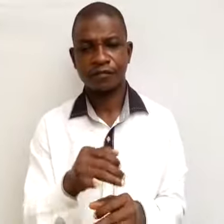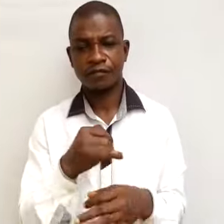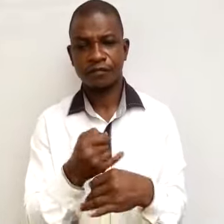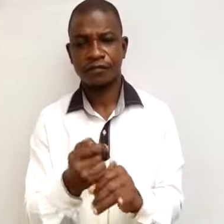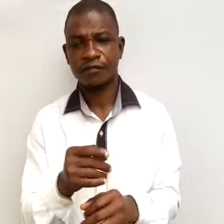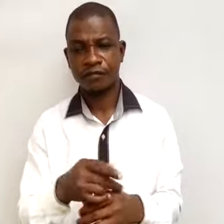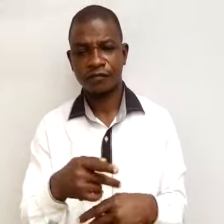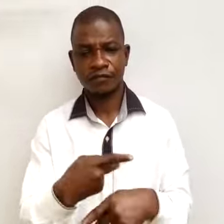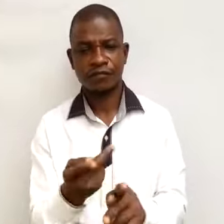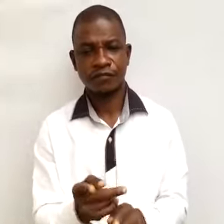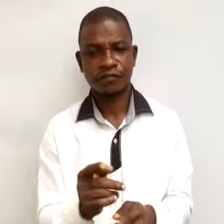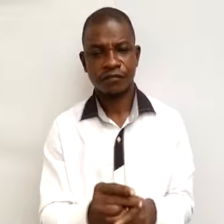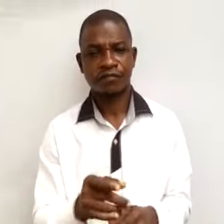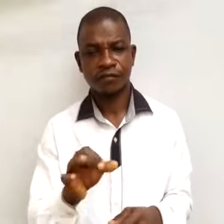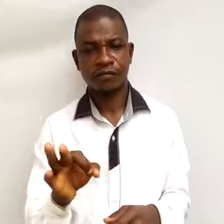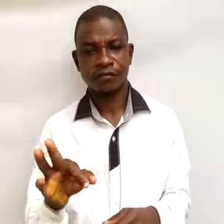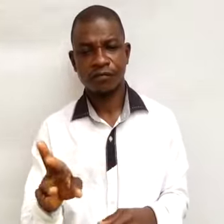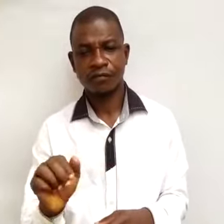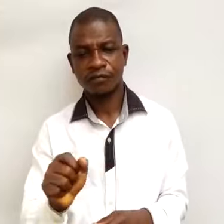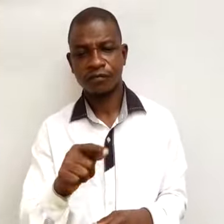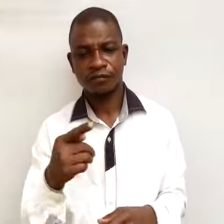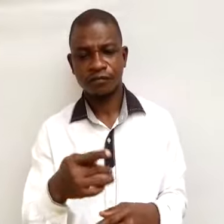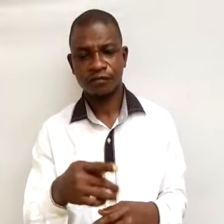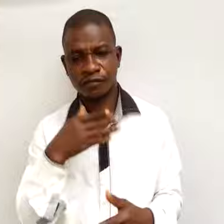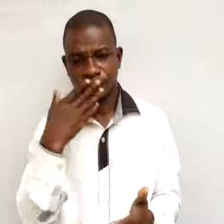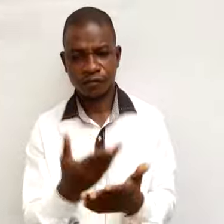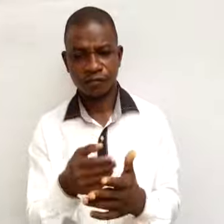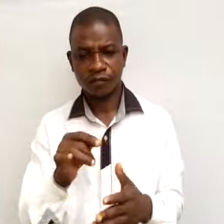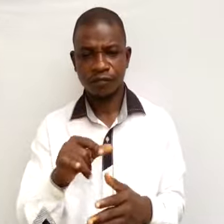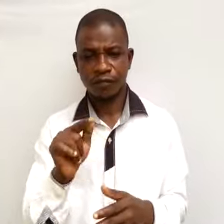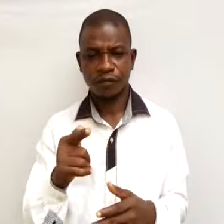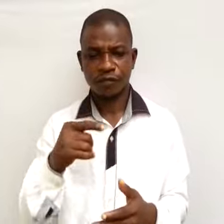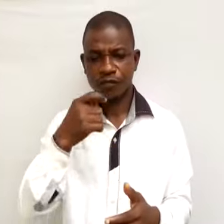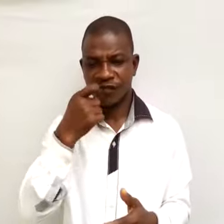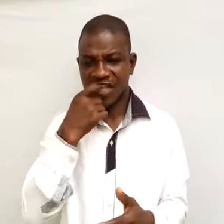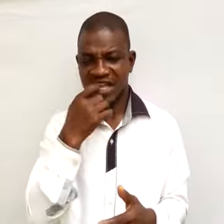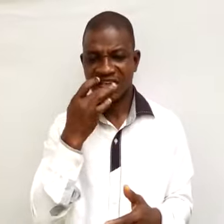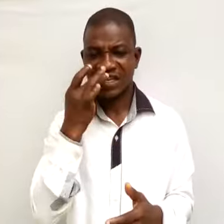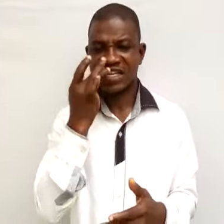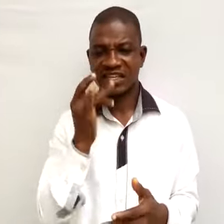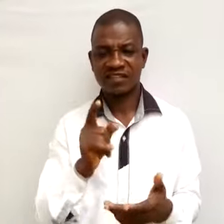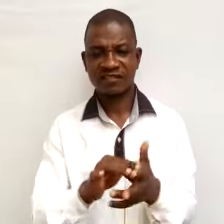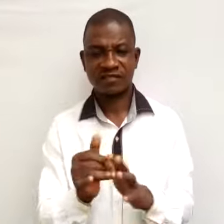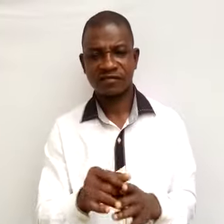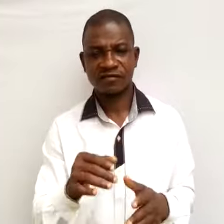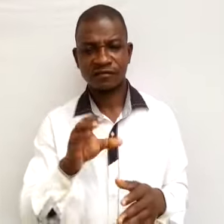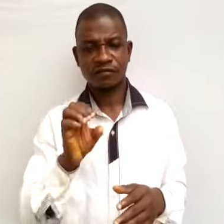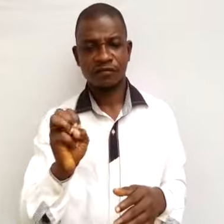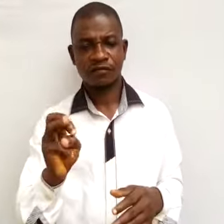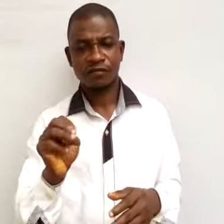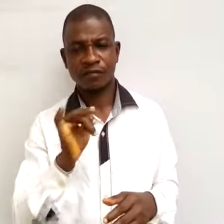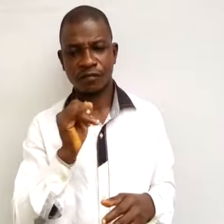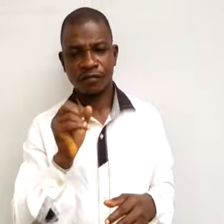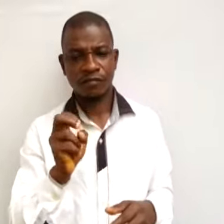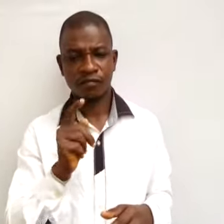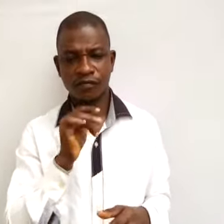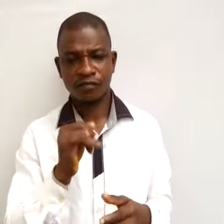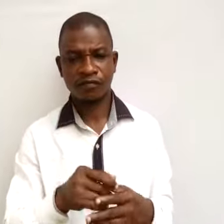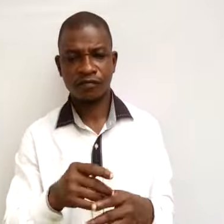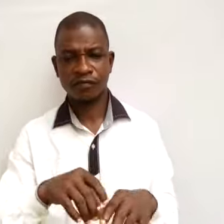producing fragile goods like glass, bulky goods like cement, and perishable goods like